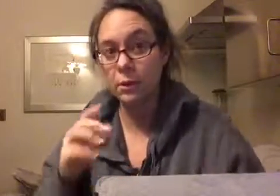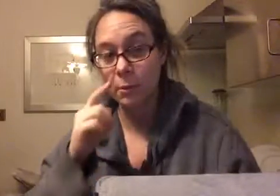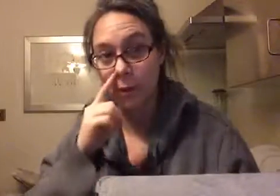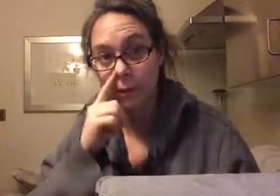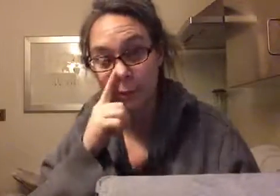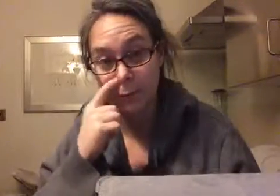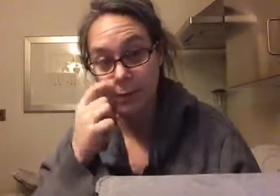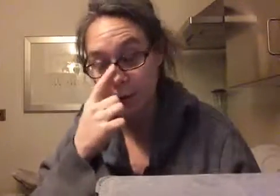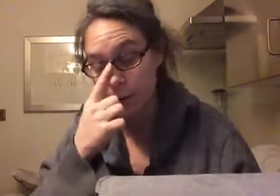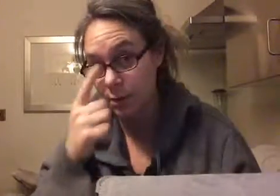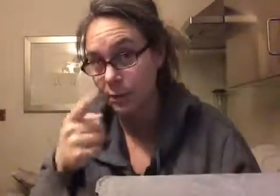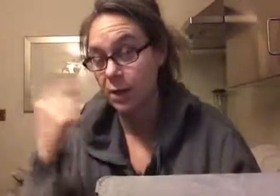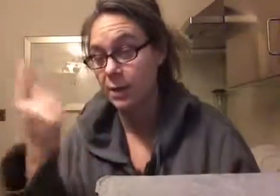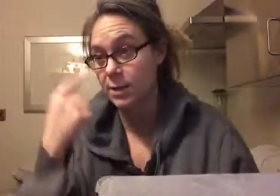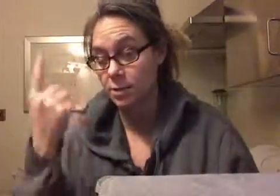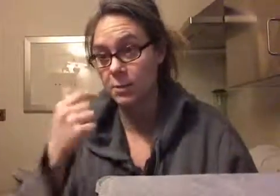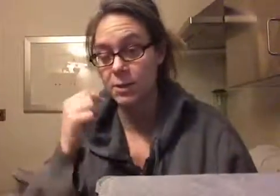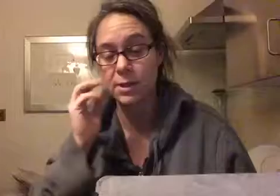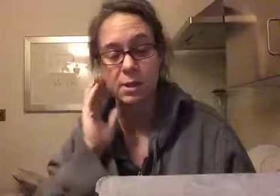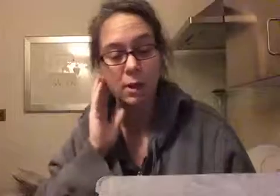Well, the closing of the eyes stops the dizzy.